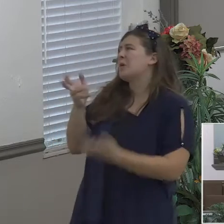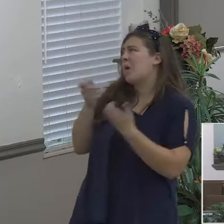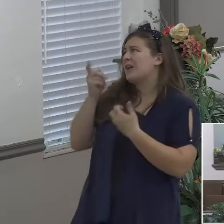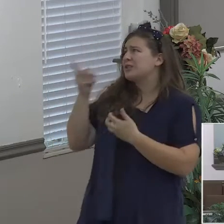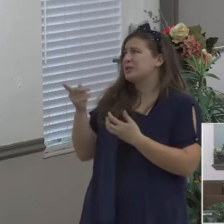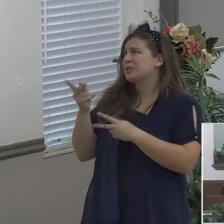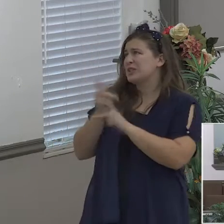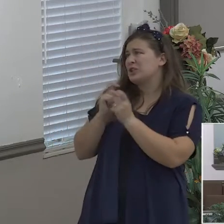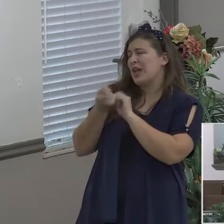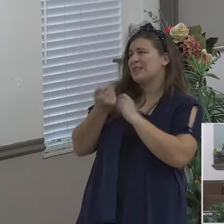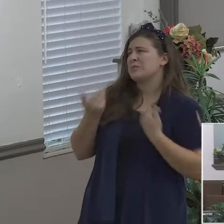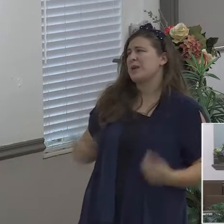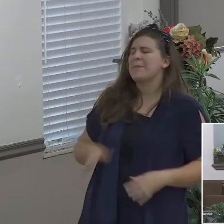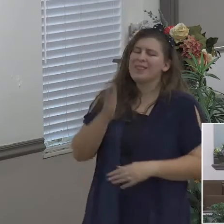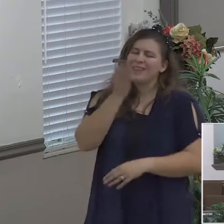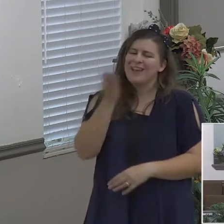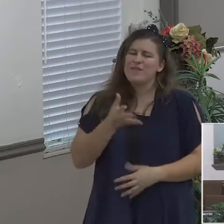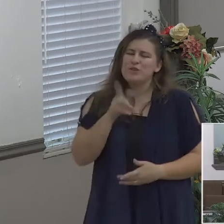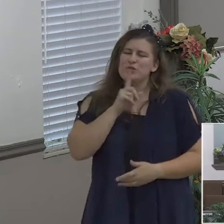they don't really want it